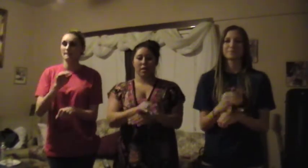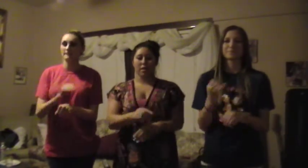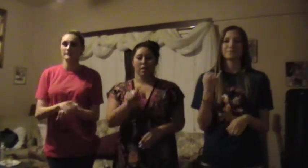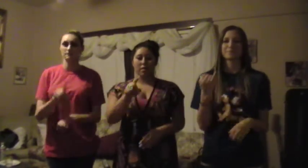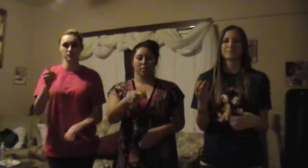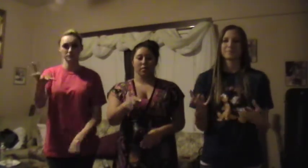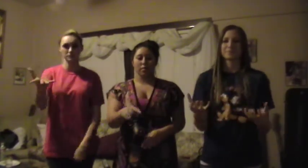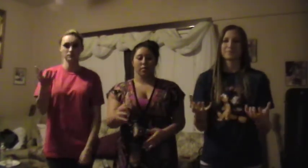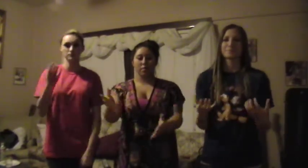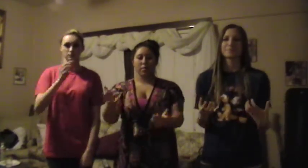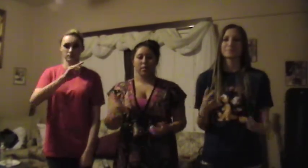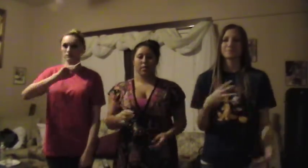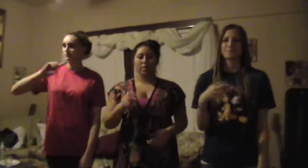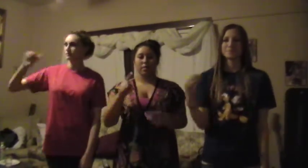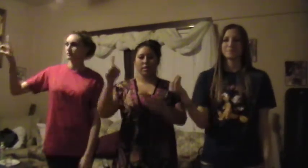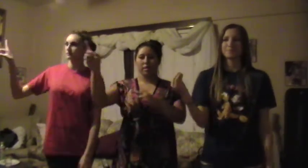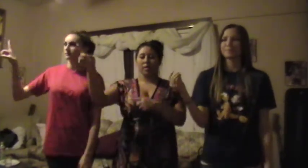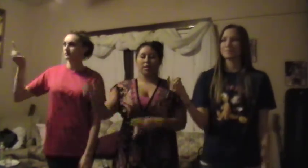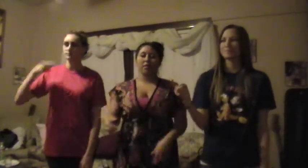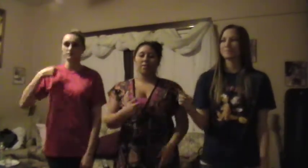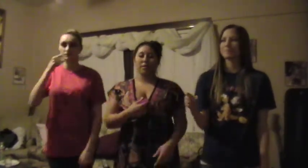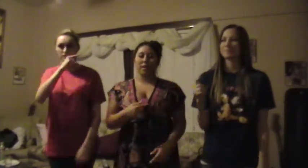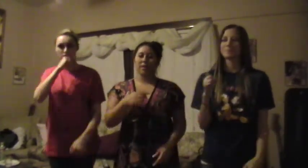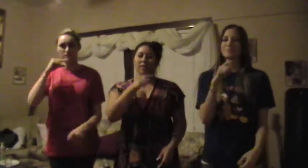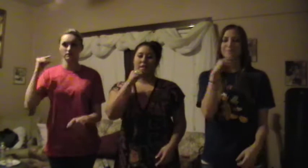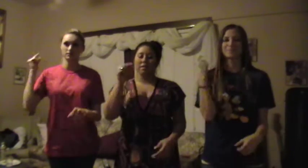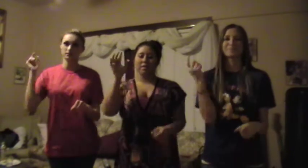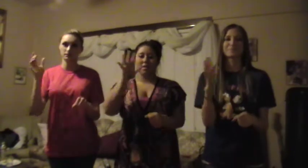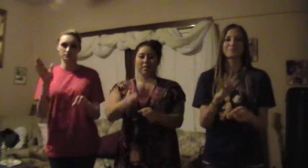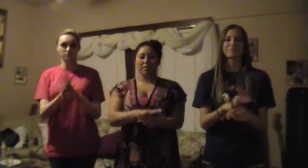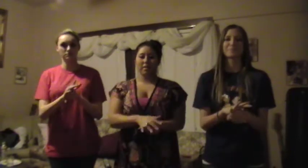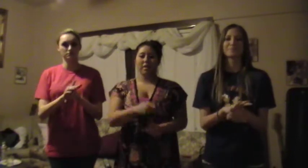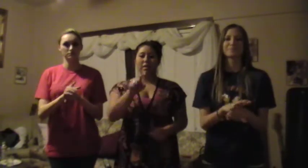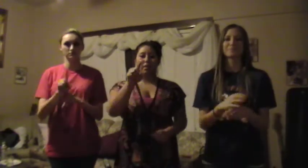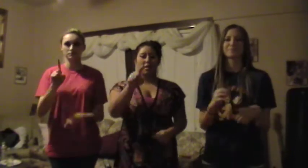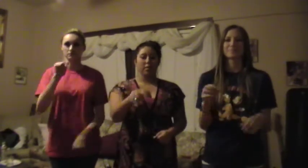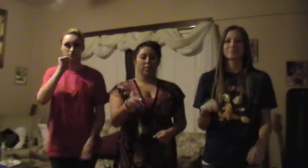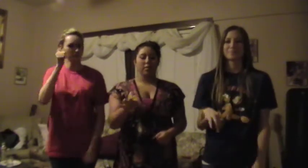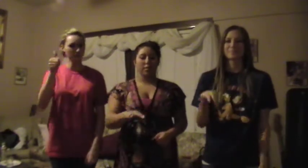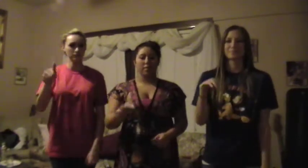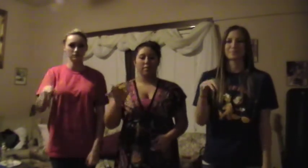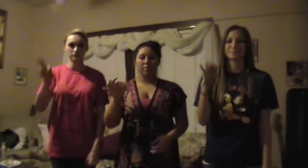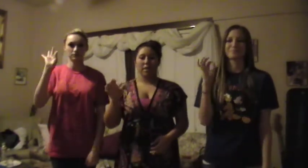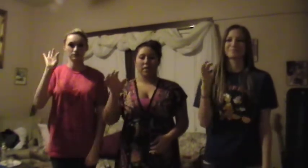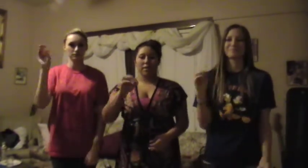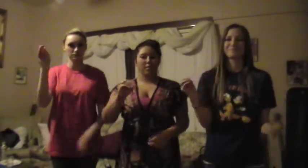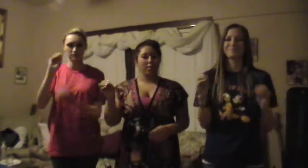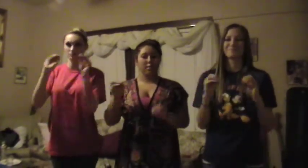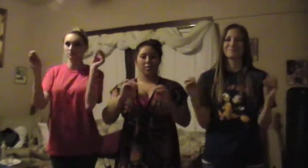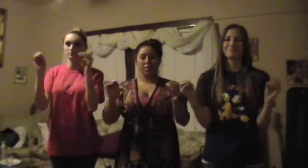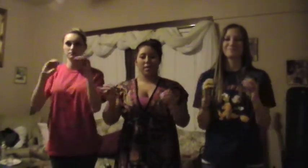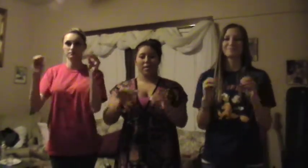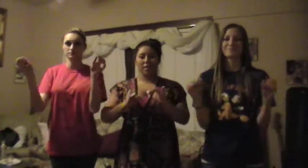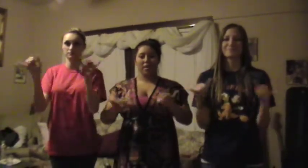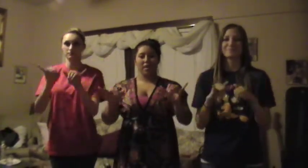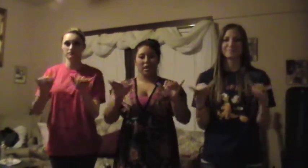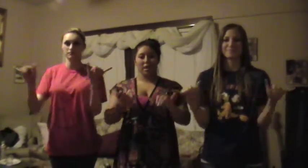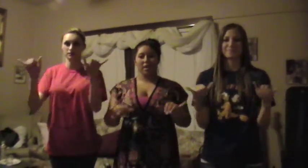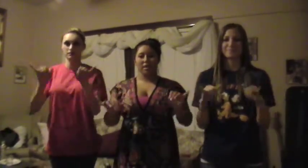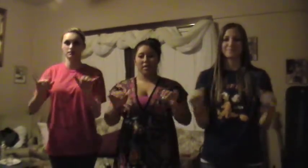if you want to leave. I can guarantee you won't find nobody else